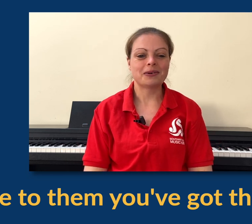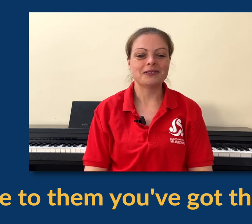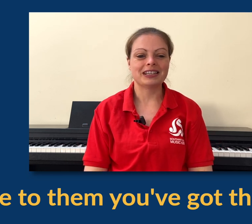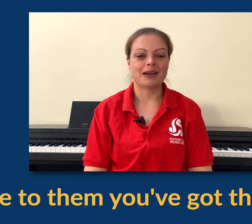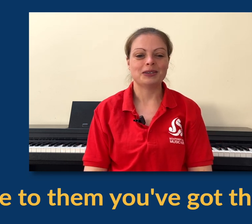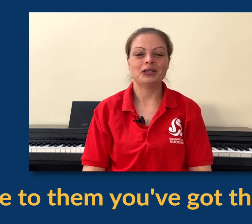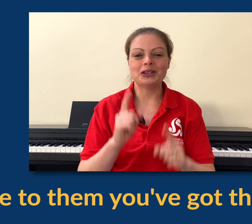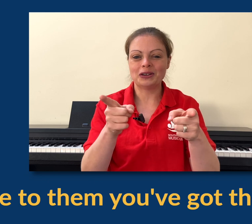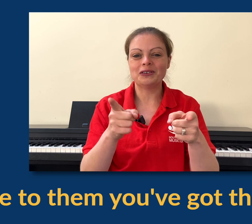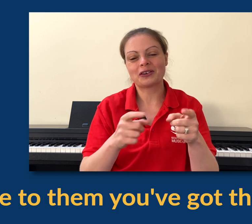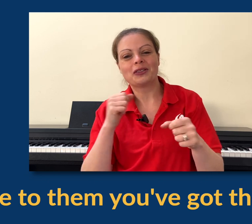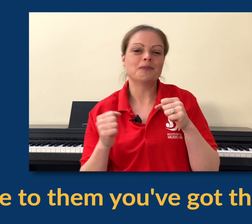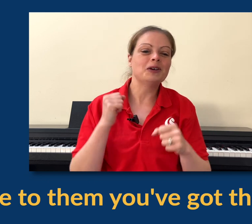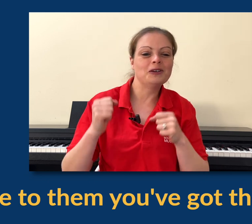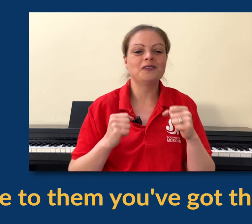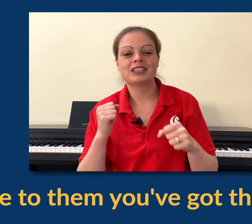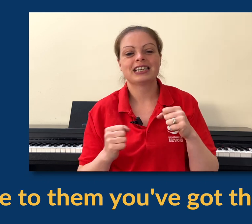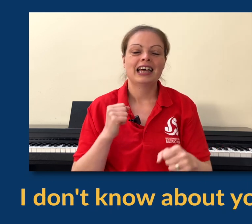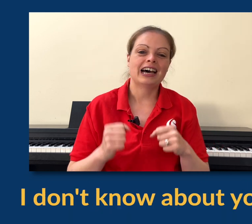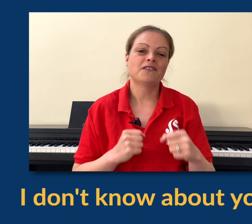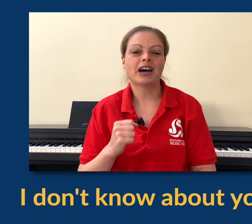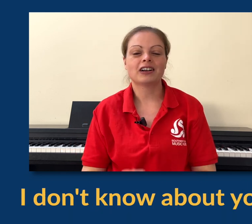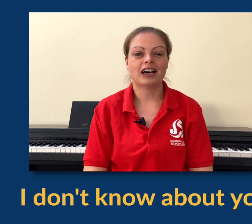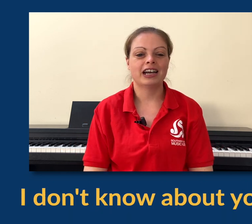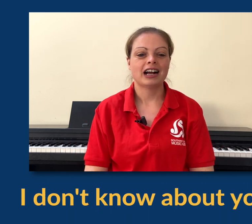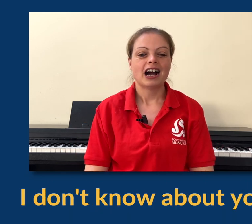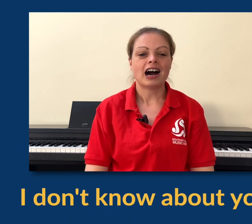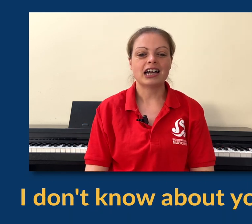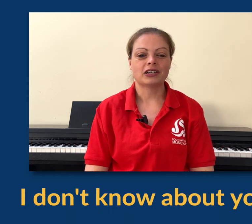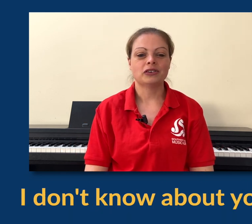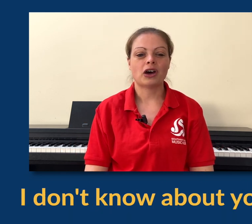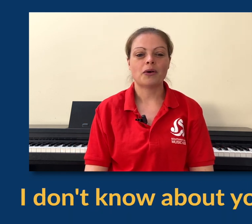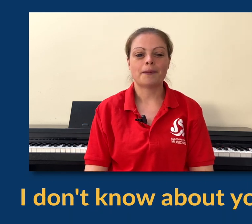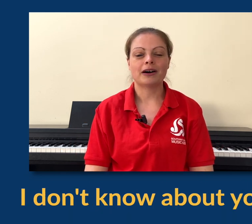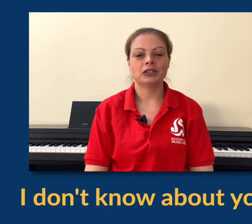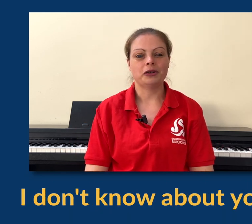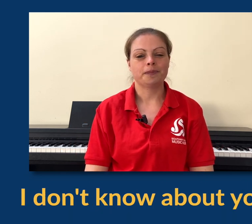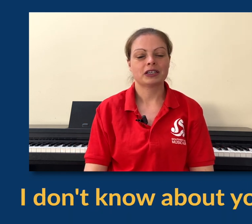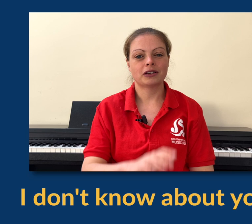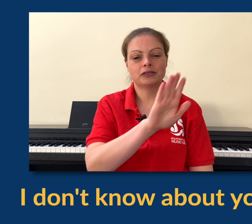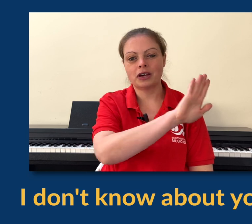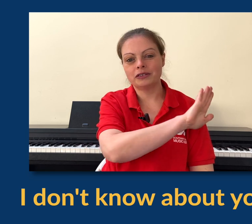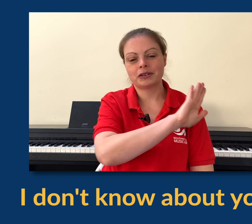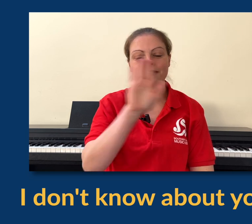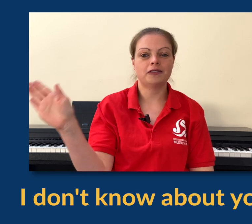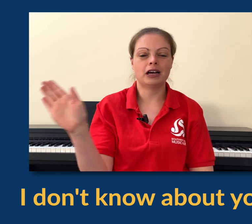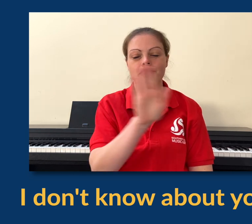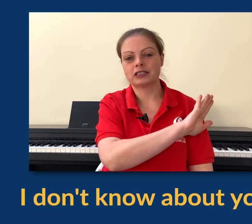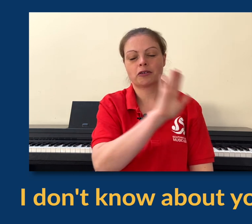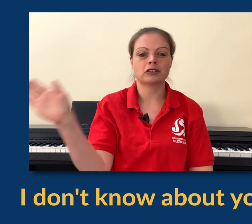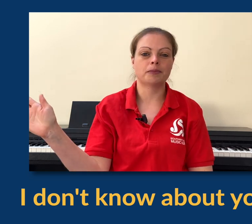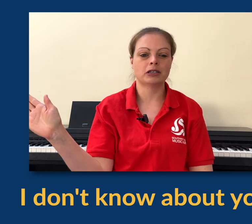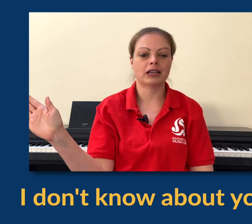line, prove to them, you've got the moves. And final line, I don't know about you. So don't, we're going to